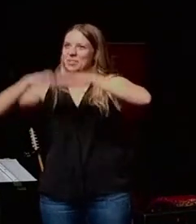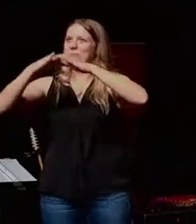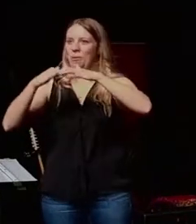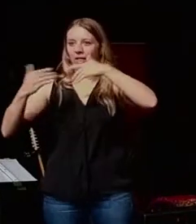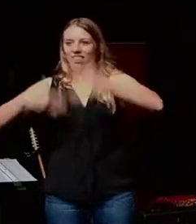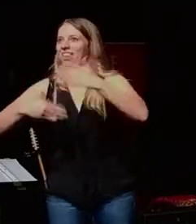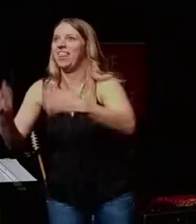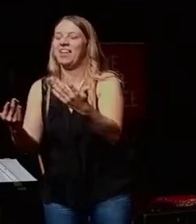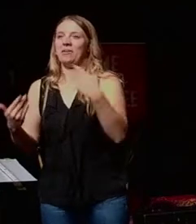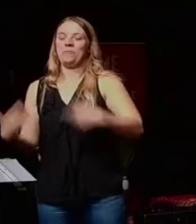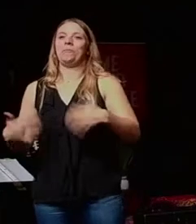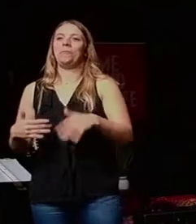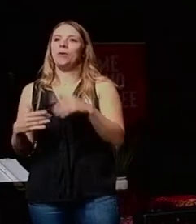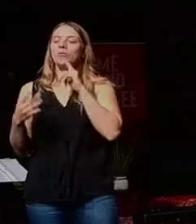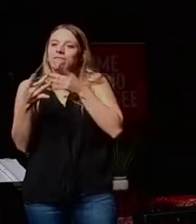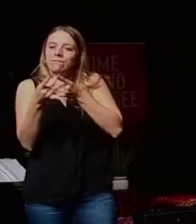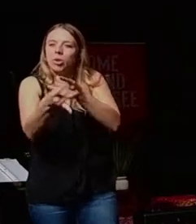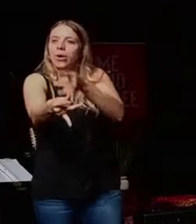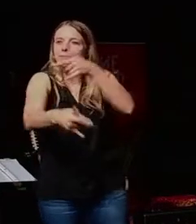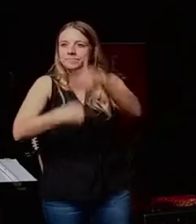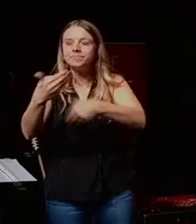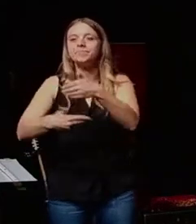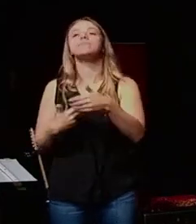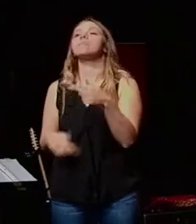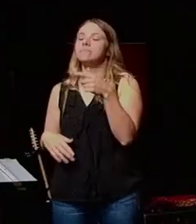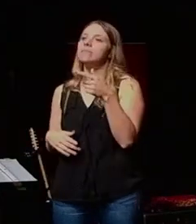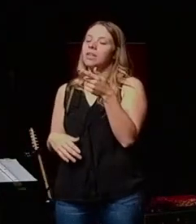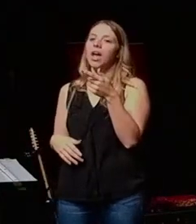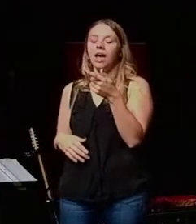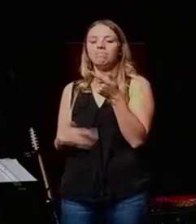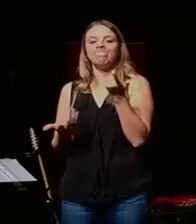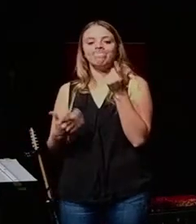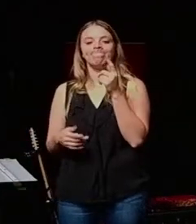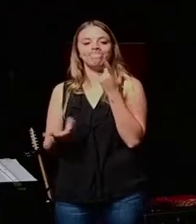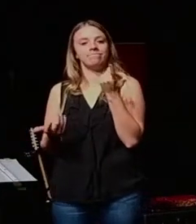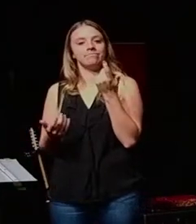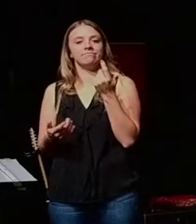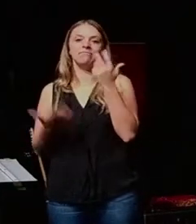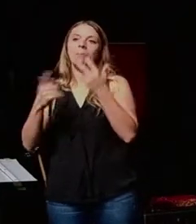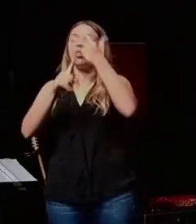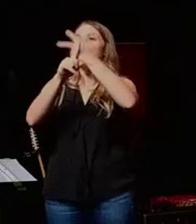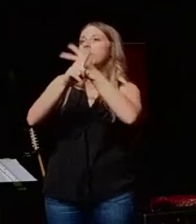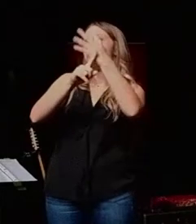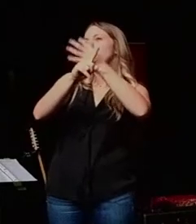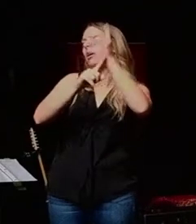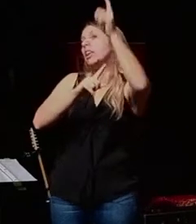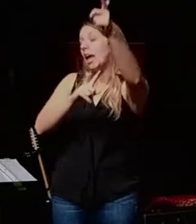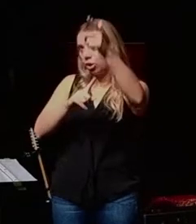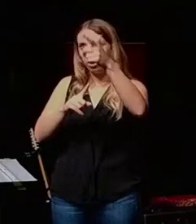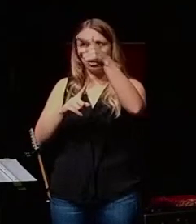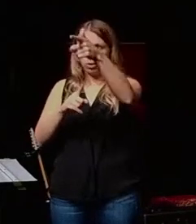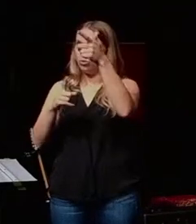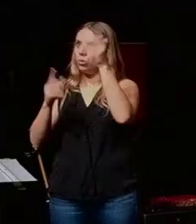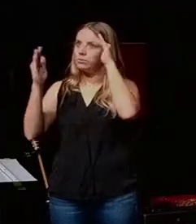right? That was very fluid. And literally you were expected maybe three, four months after you became a Christian to lead